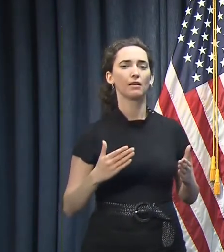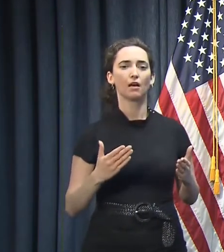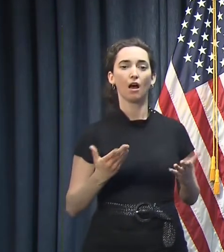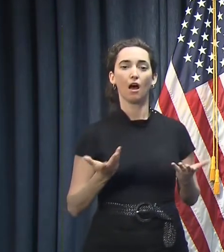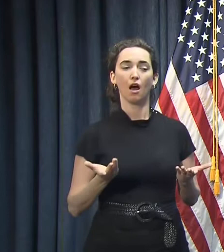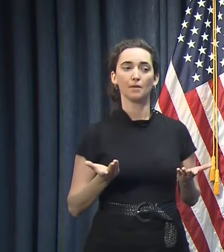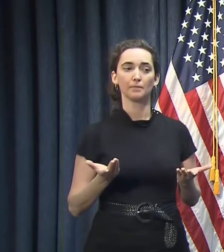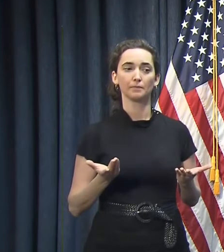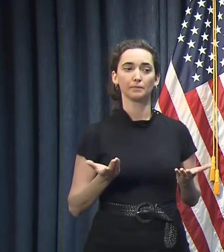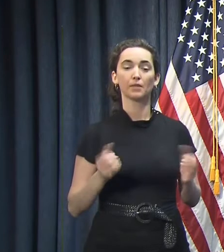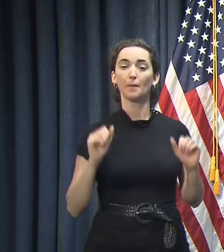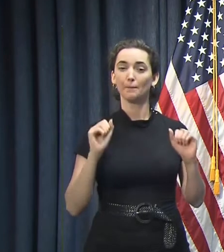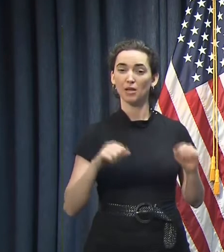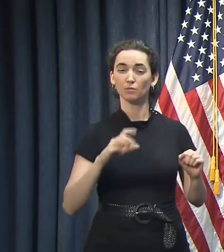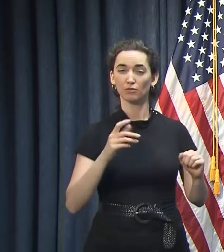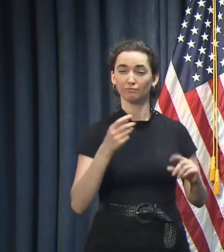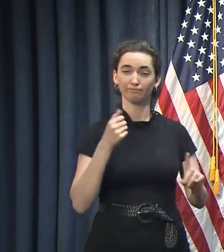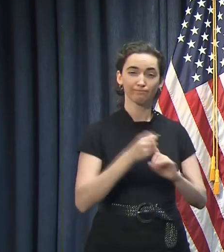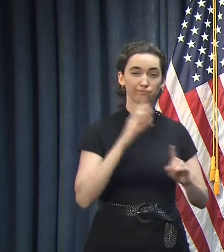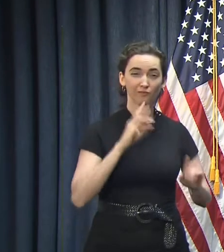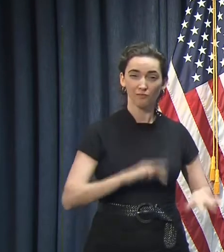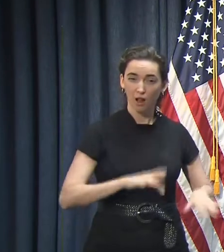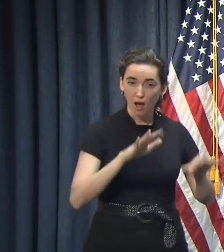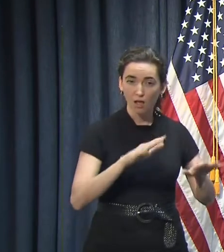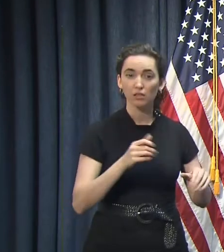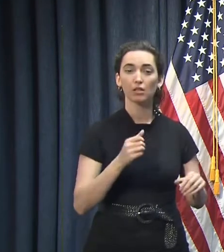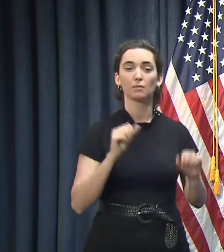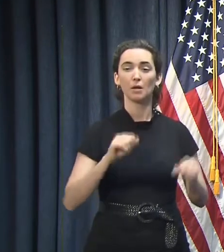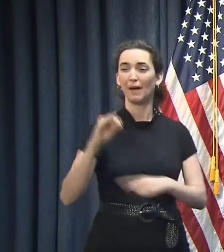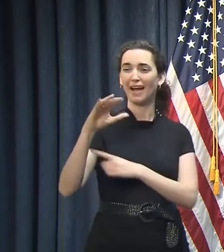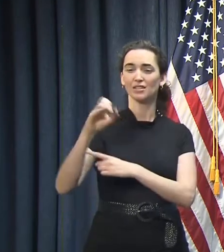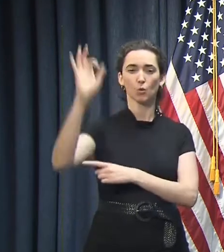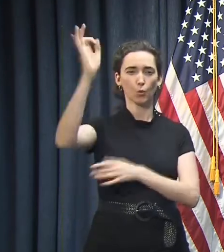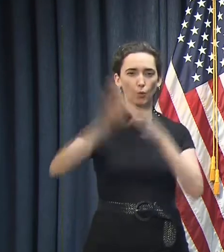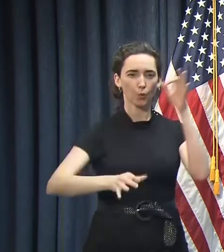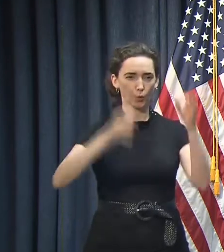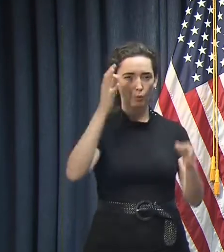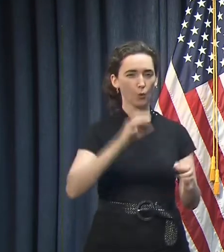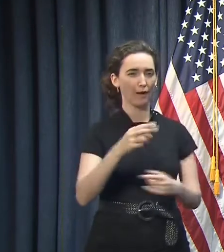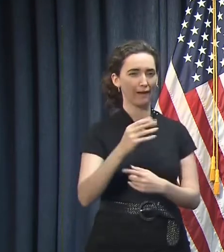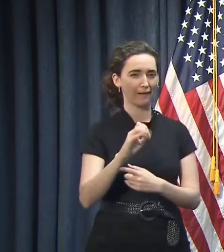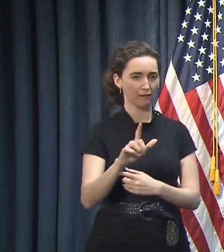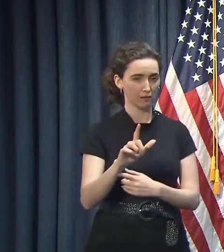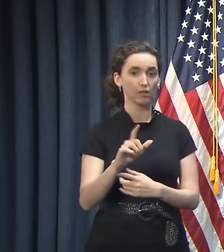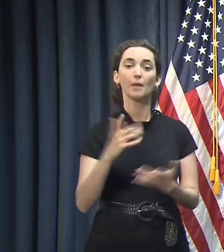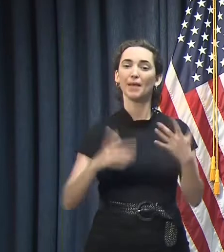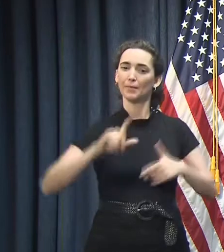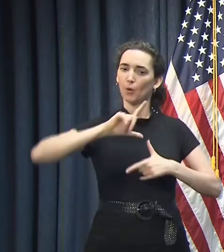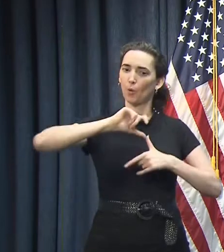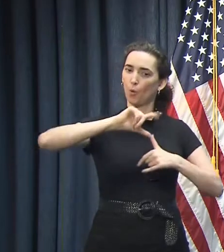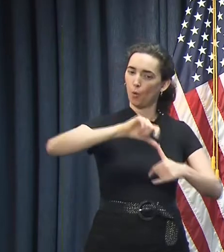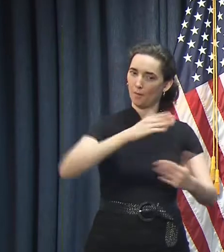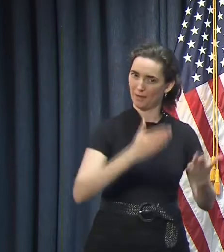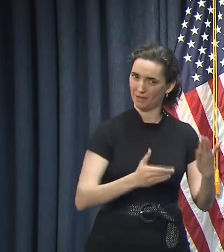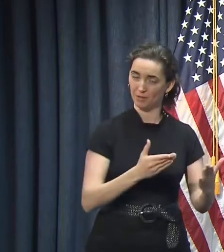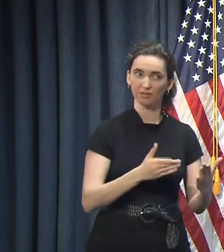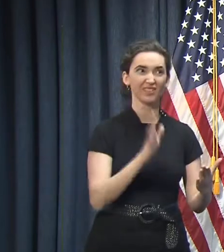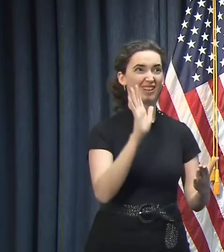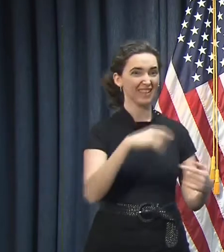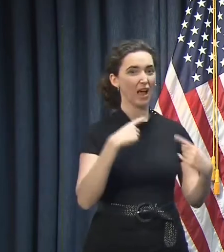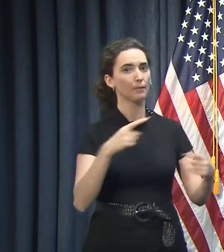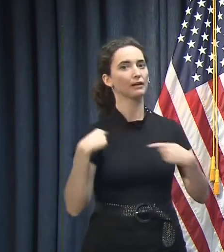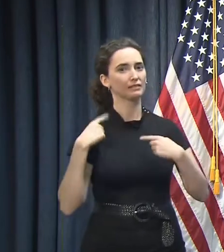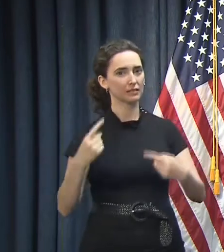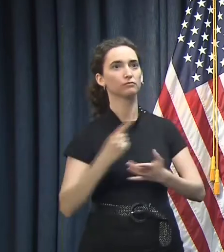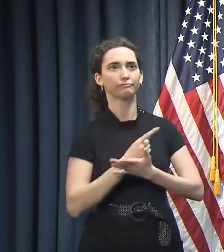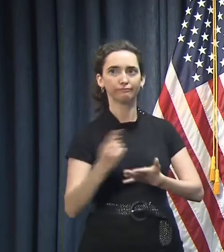flash flooding, hail, potentially tornadoes. And I know we've had to make that announcement a number of times over the